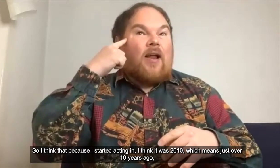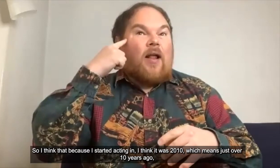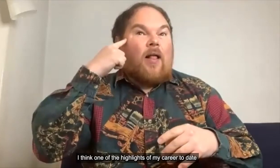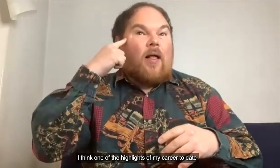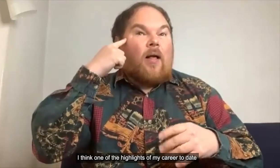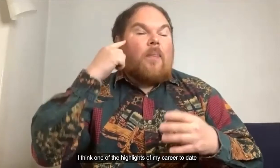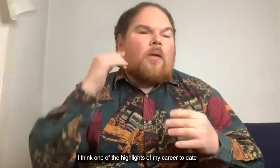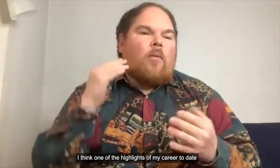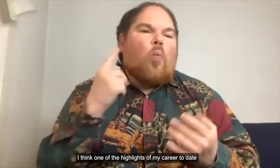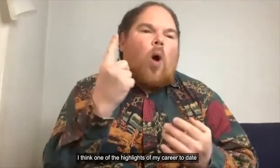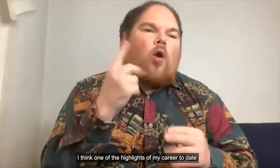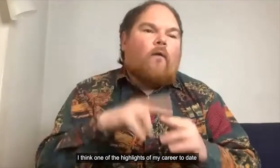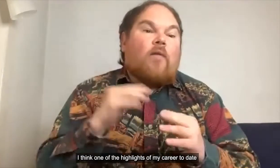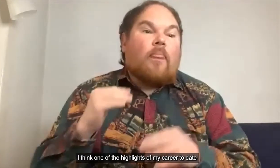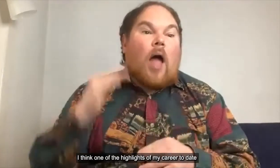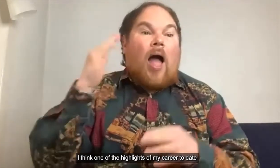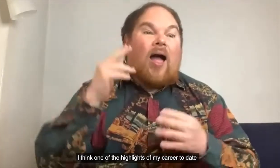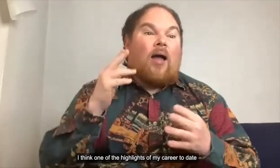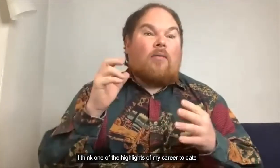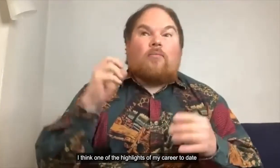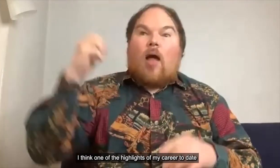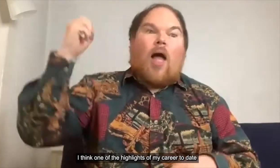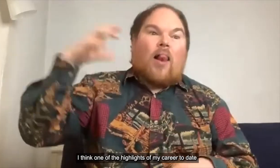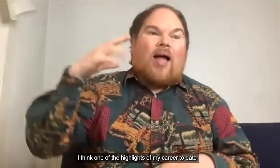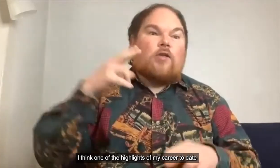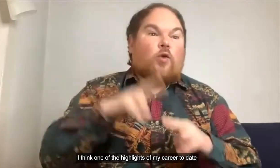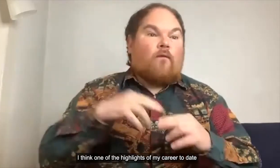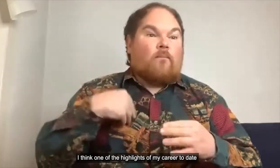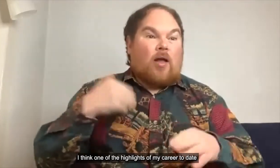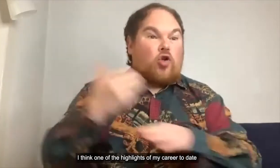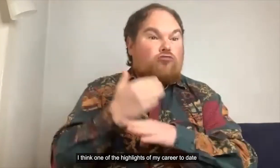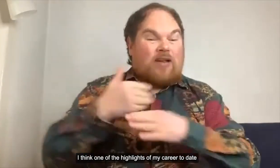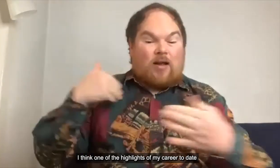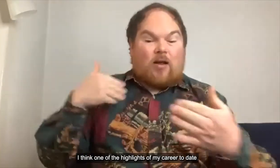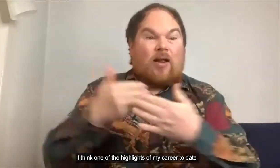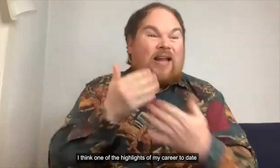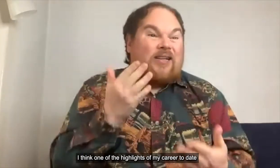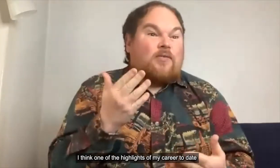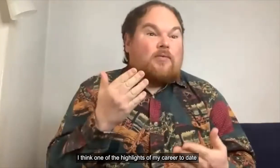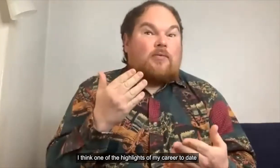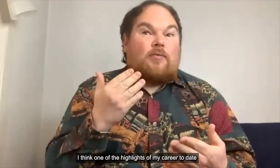I think one of the highlights of my career to date